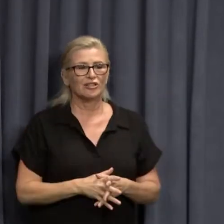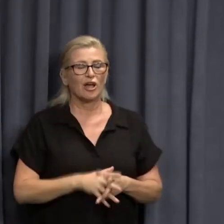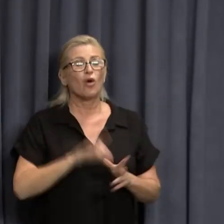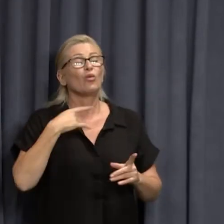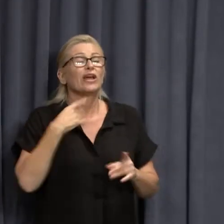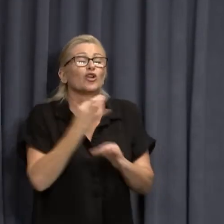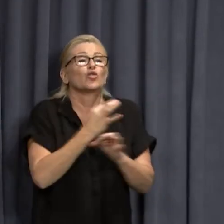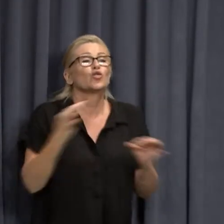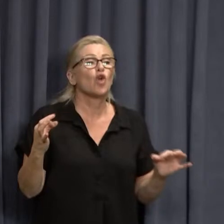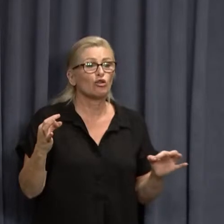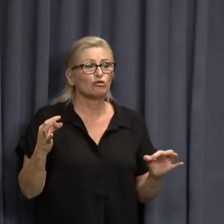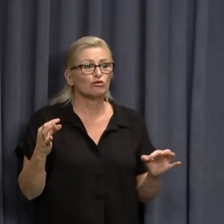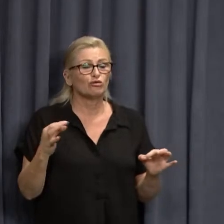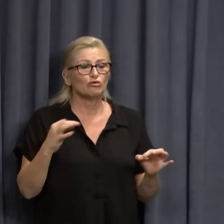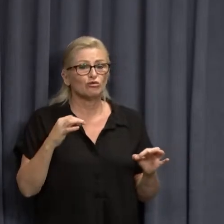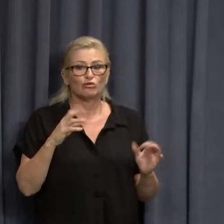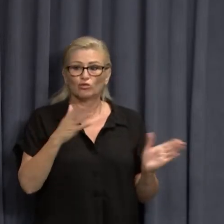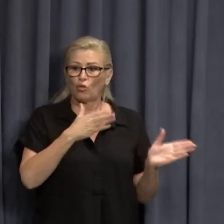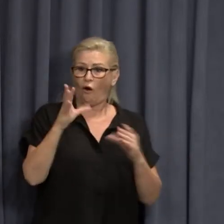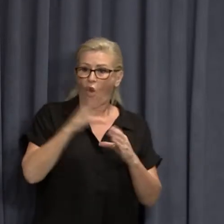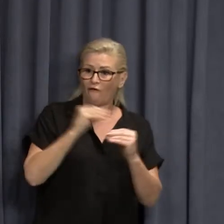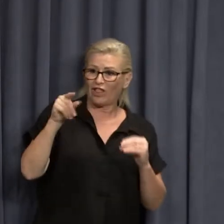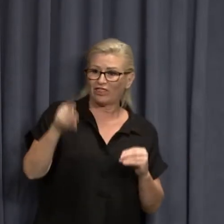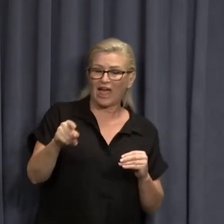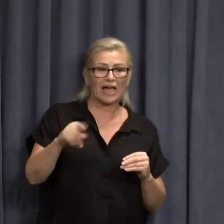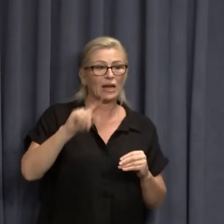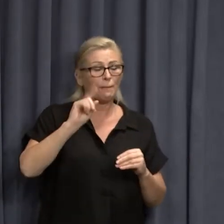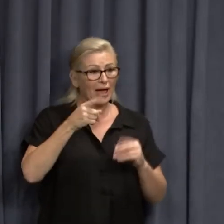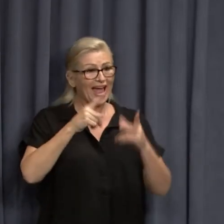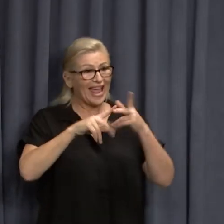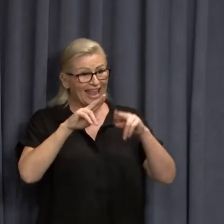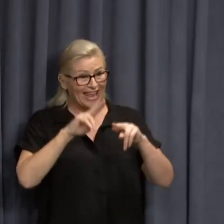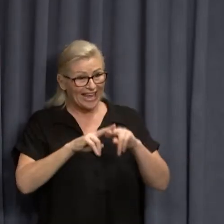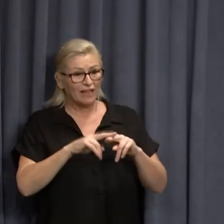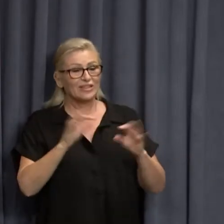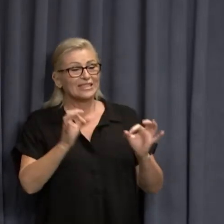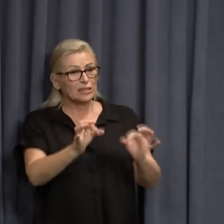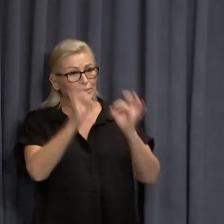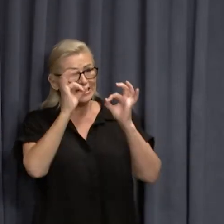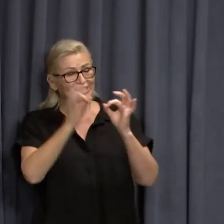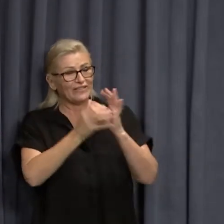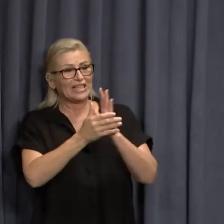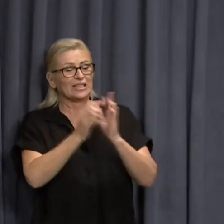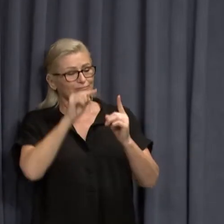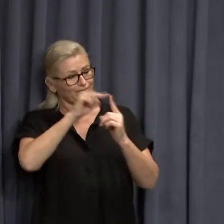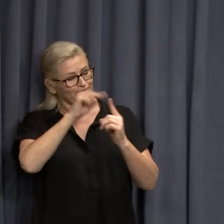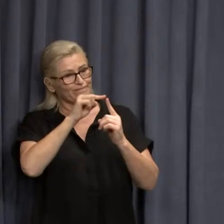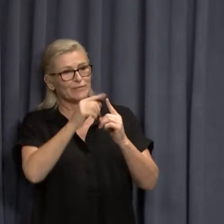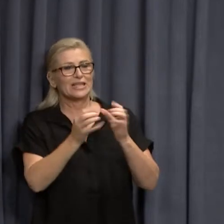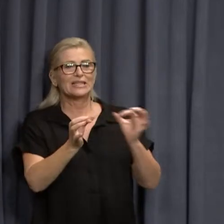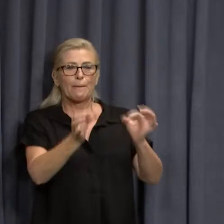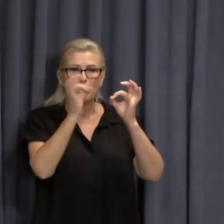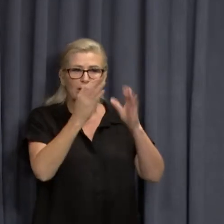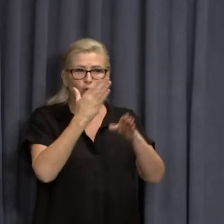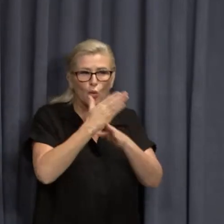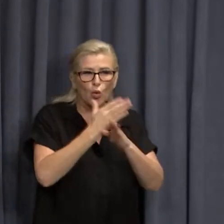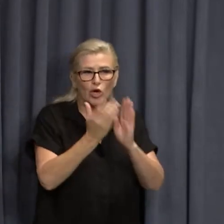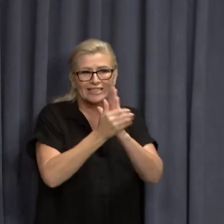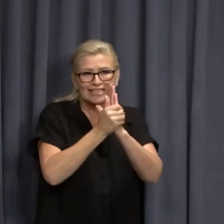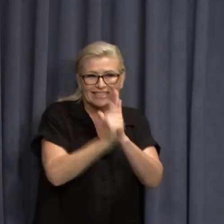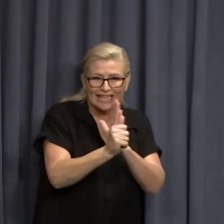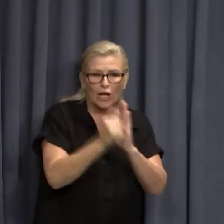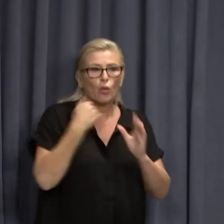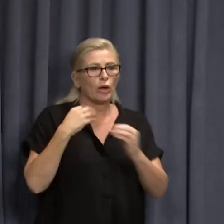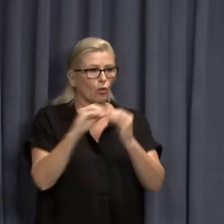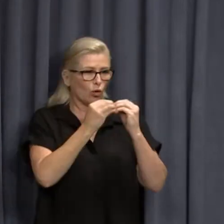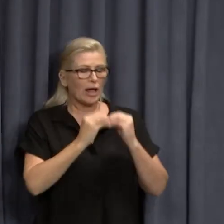moving away from that. But what we will do is if there are particular specific specialist jobs, we'll work with the industry on